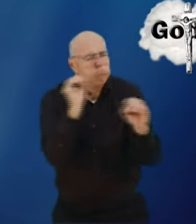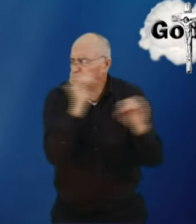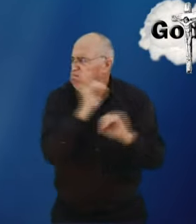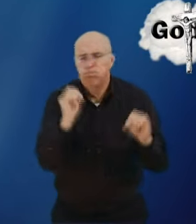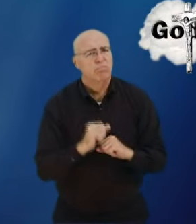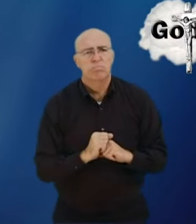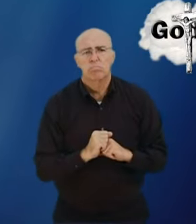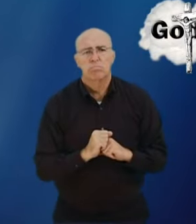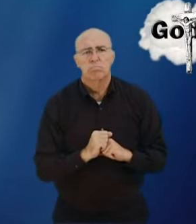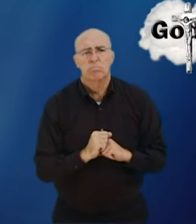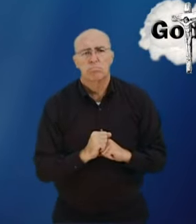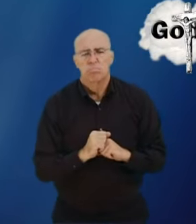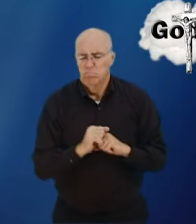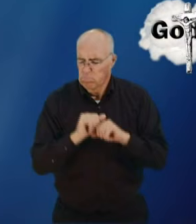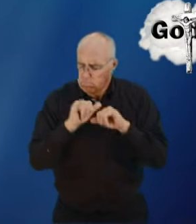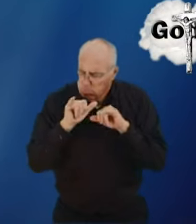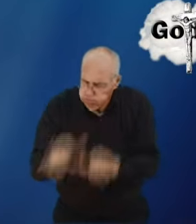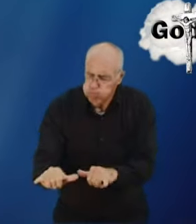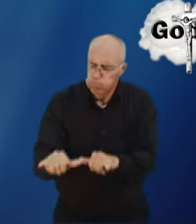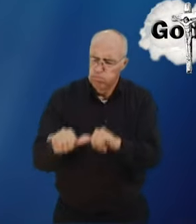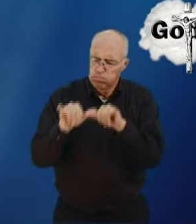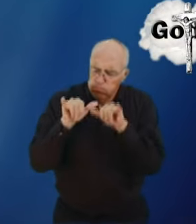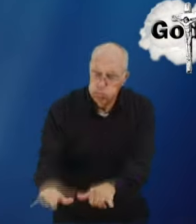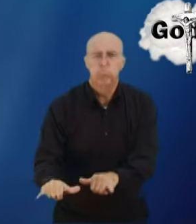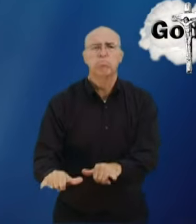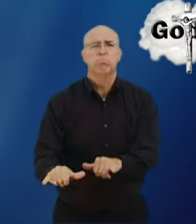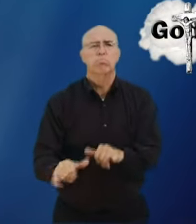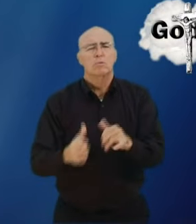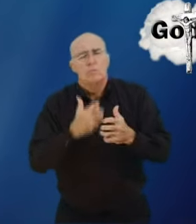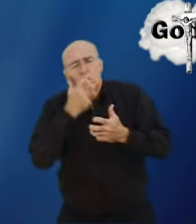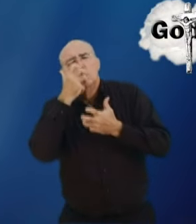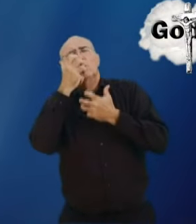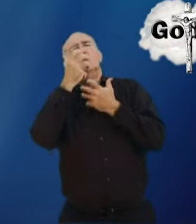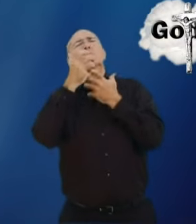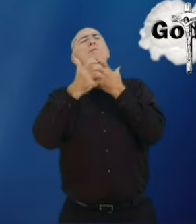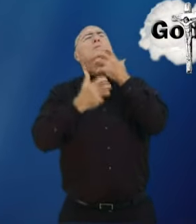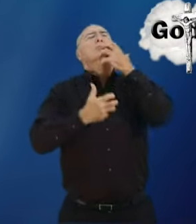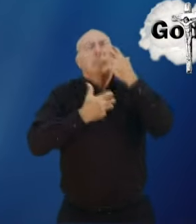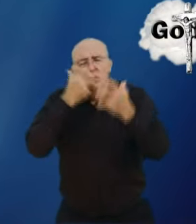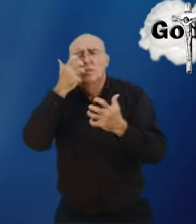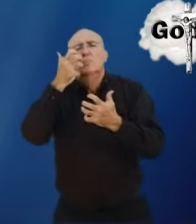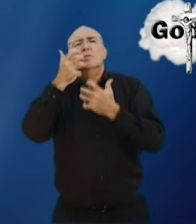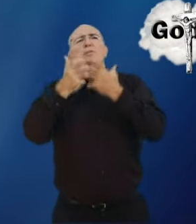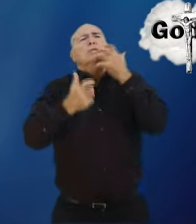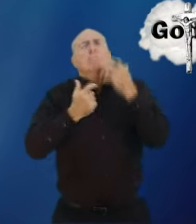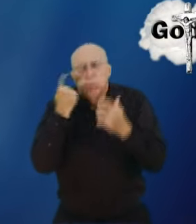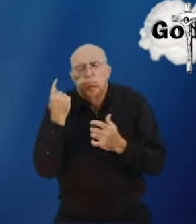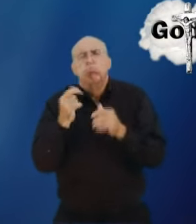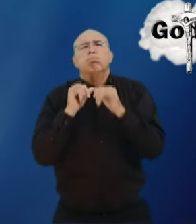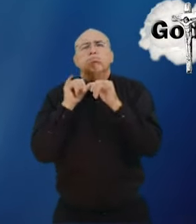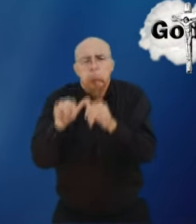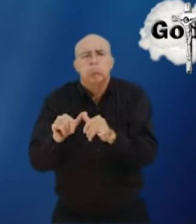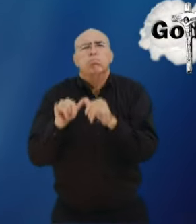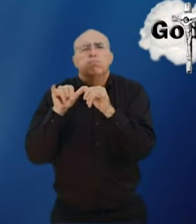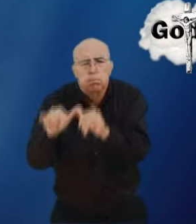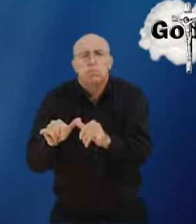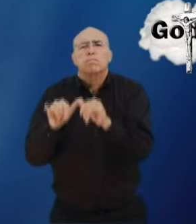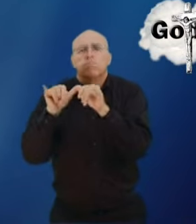in hell there's no hospital there in hell people will stay forever screaming